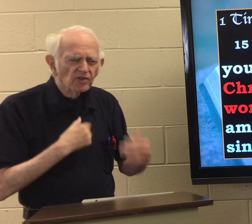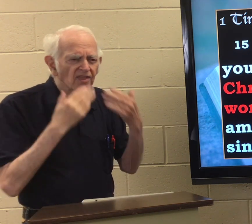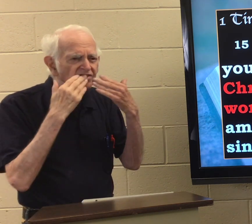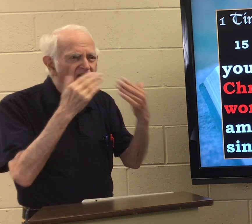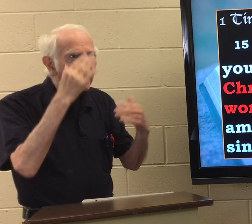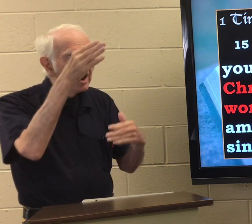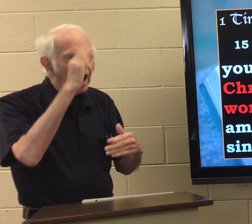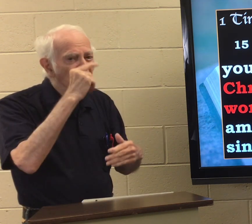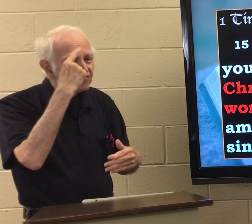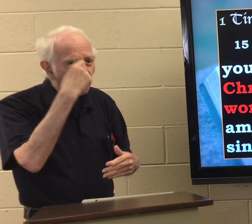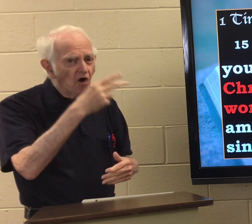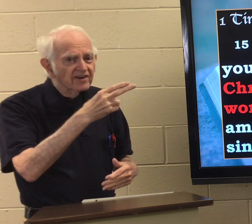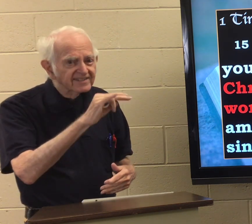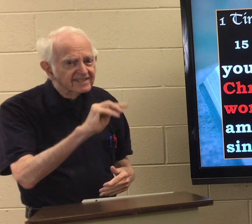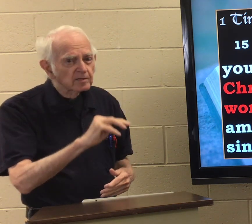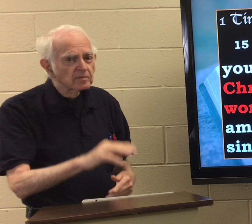We thank God for him.